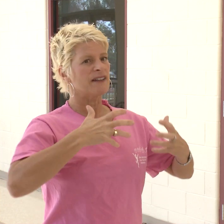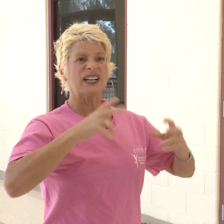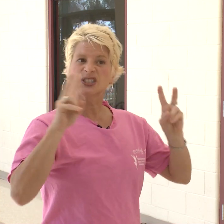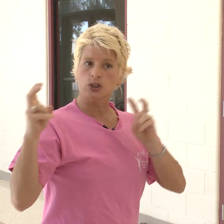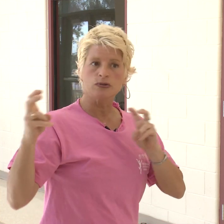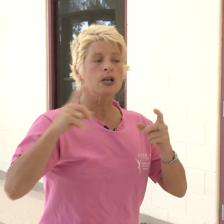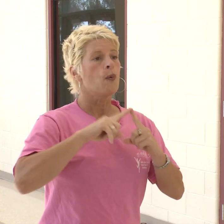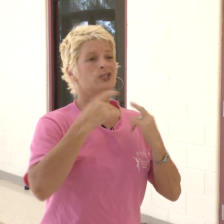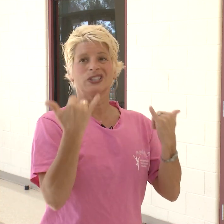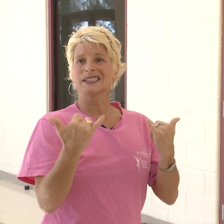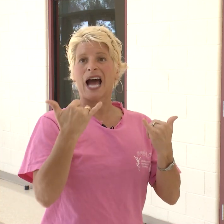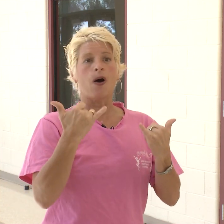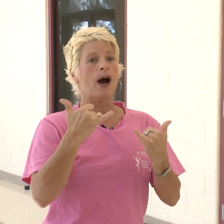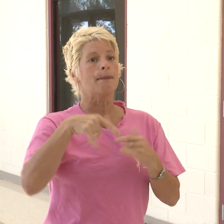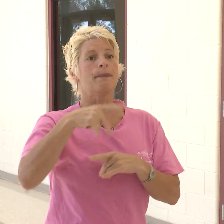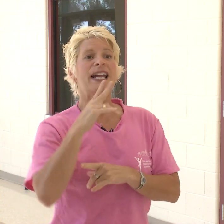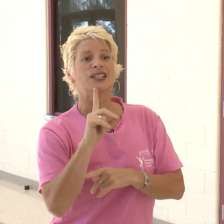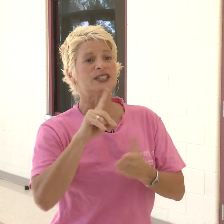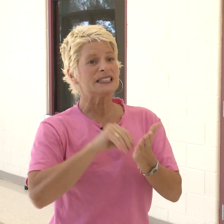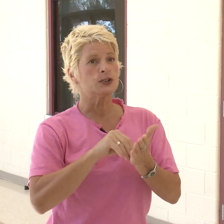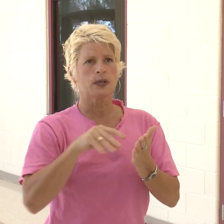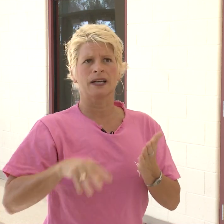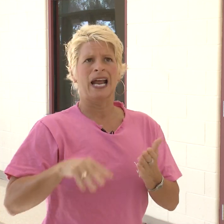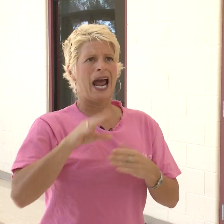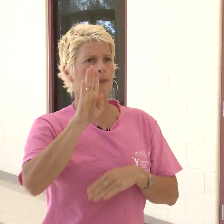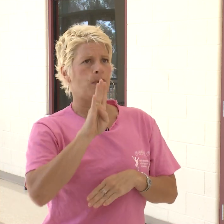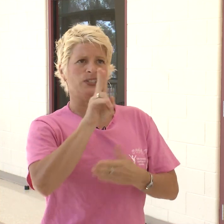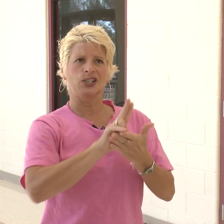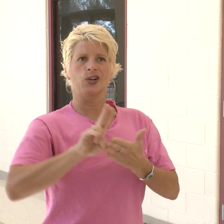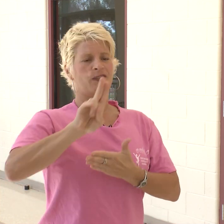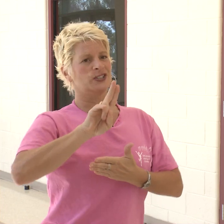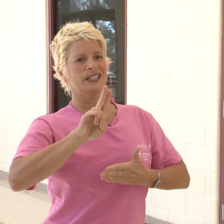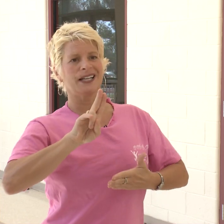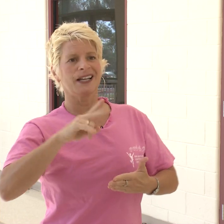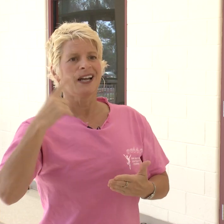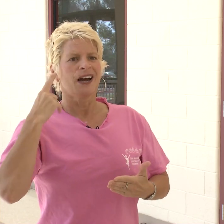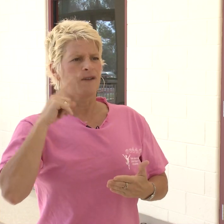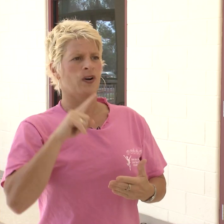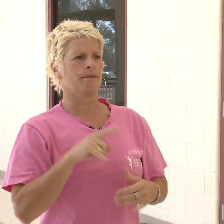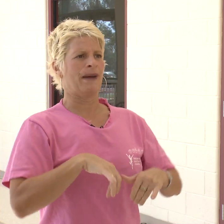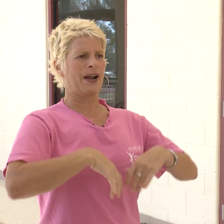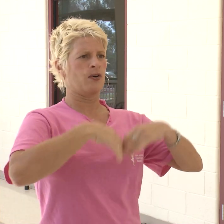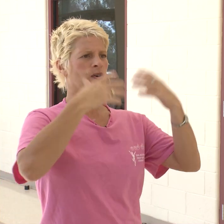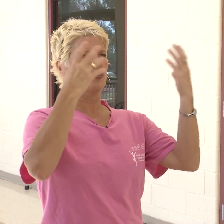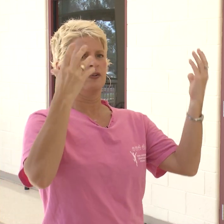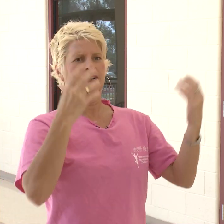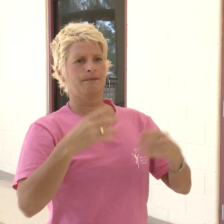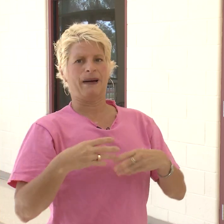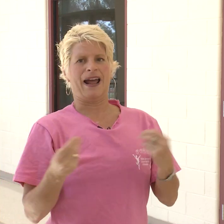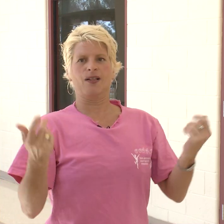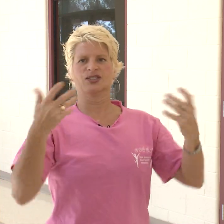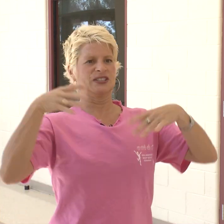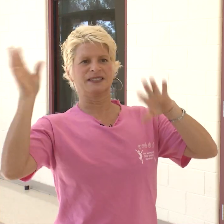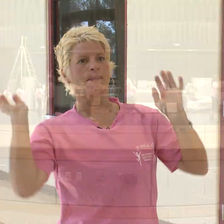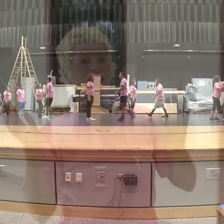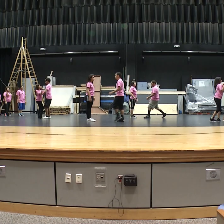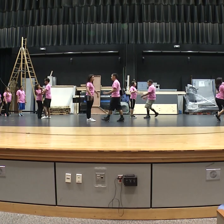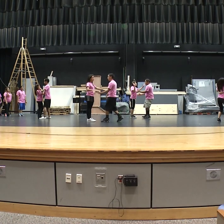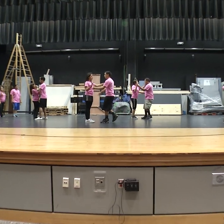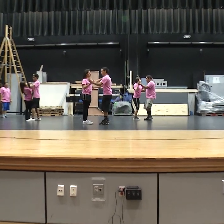of issues. Well, she's now a PhD student at Boston University for microbiology something. The